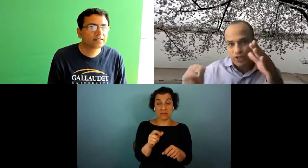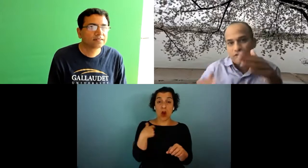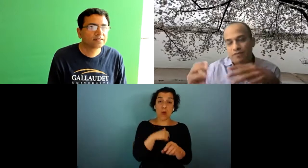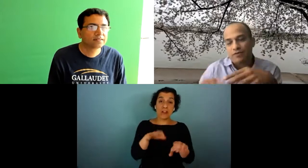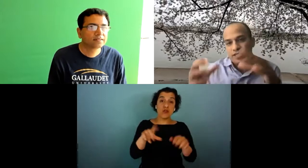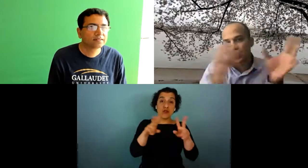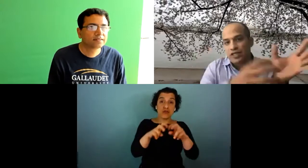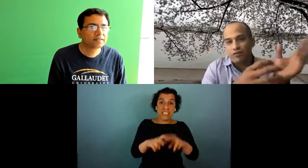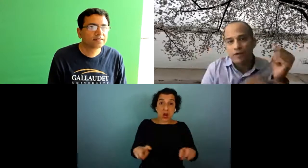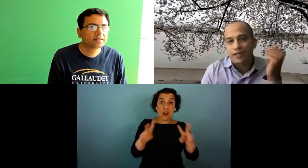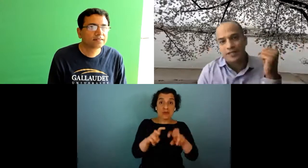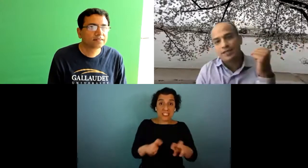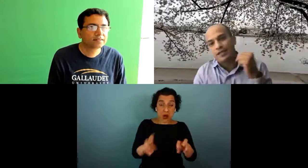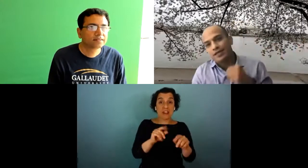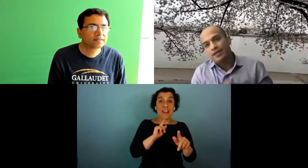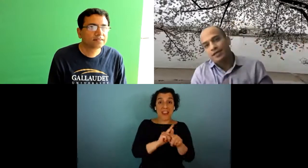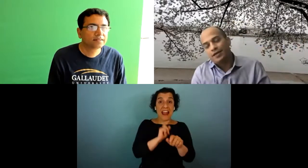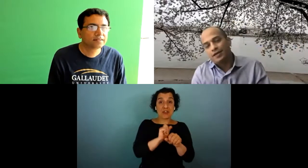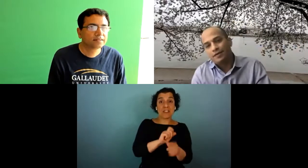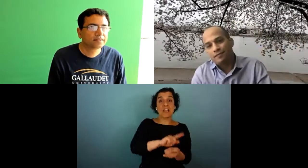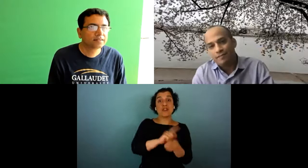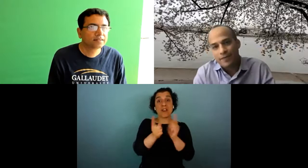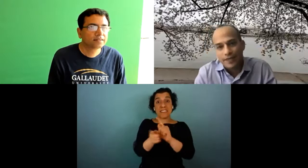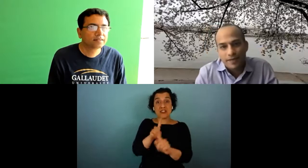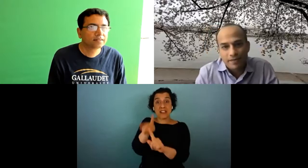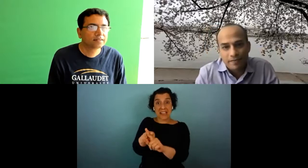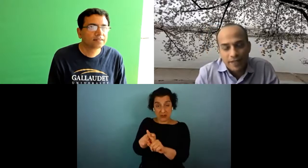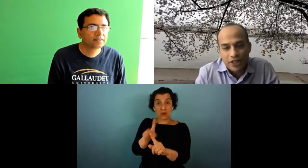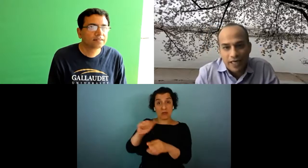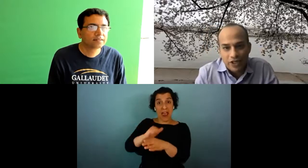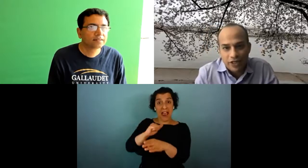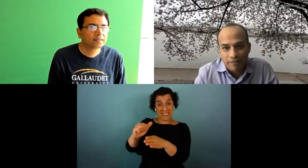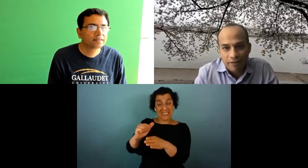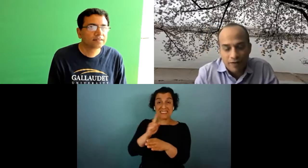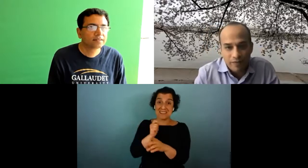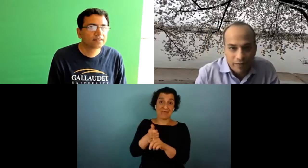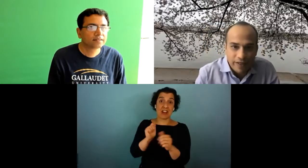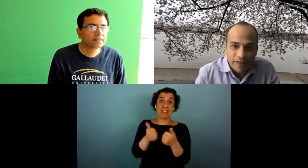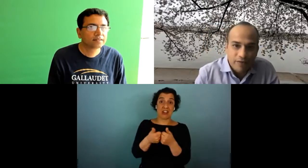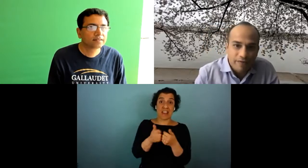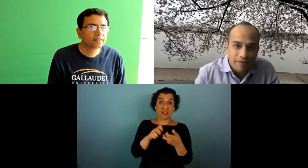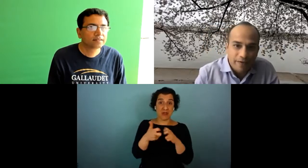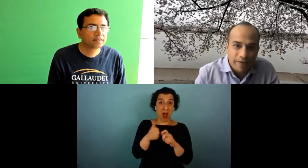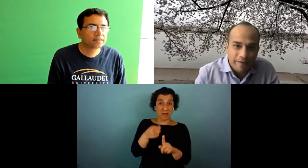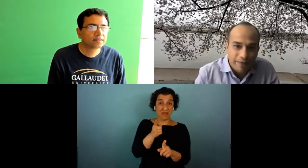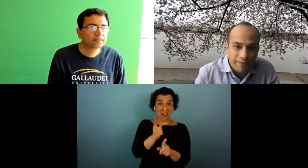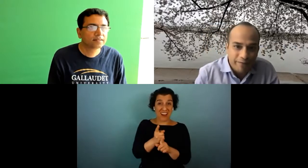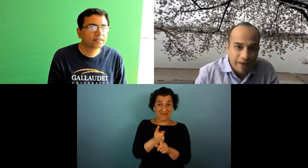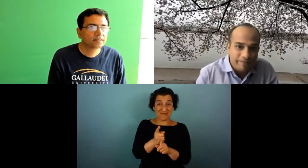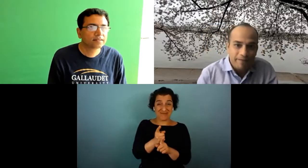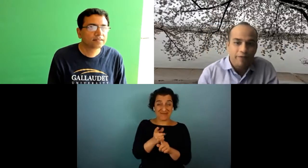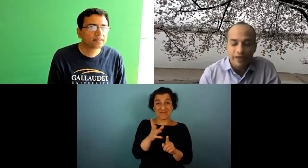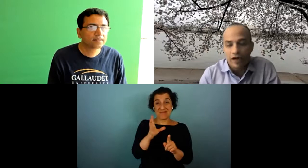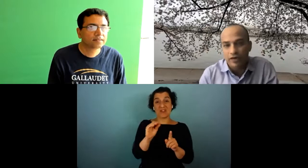research transitioning to practice uh is a is a challenging problem right so it means